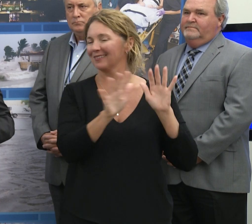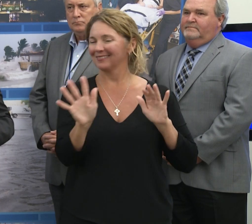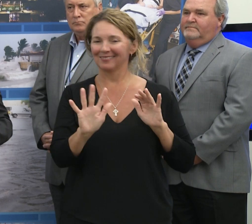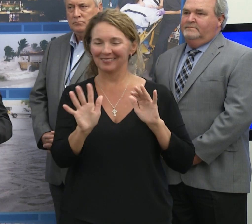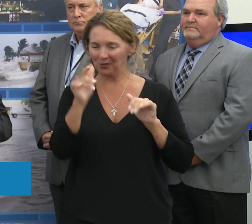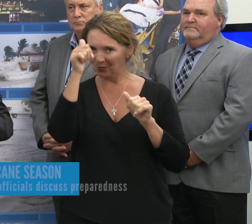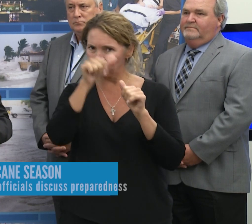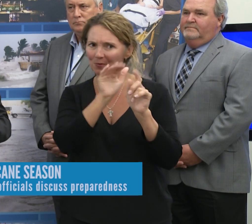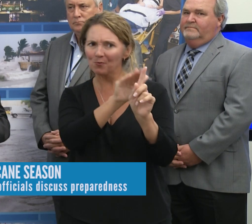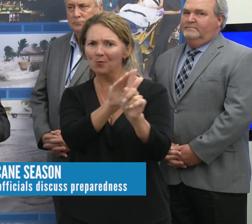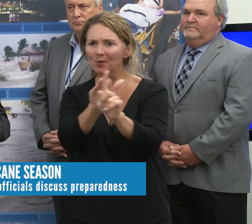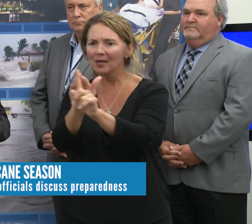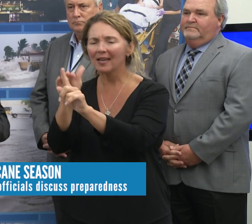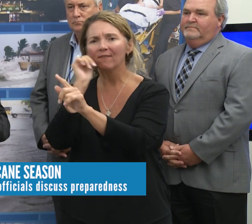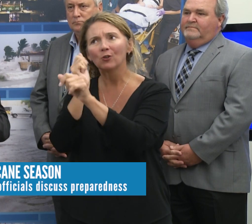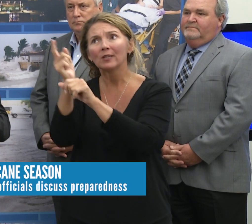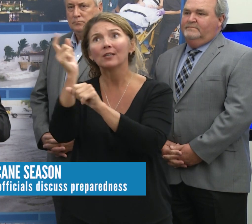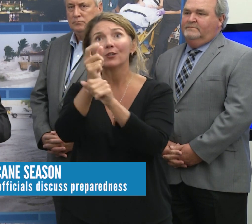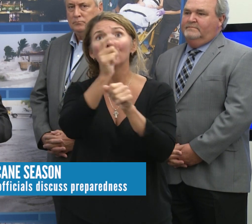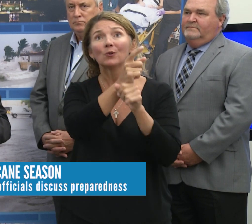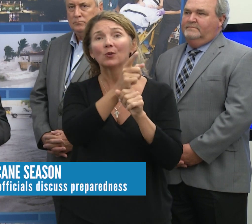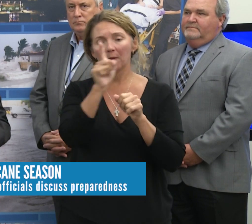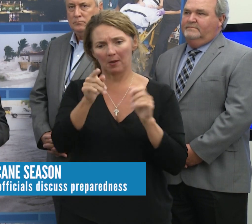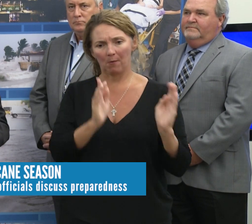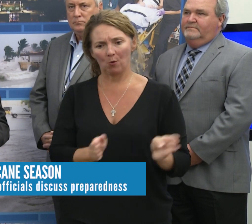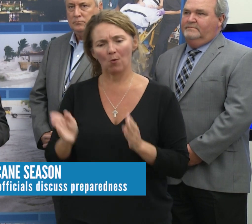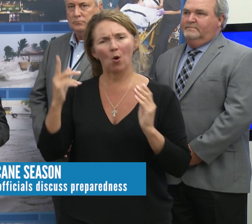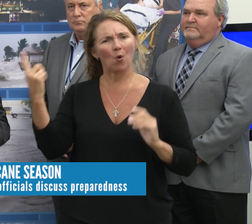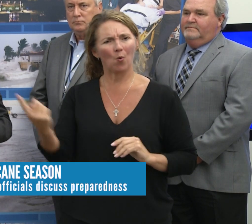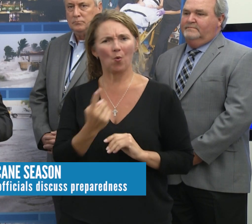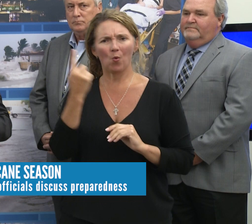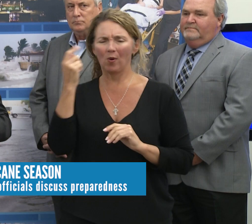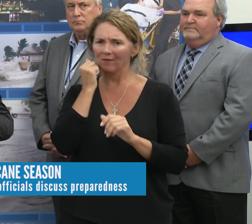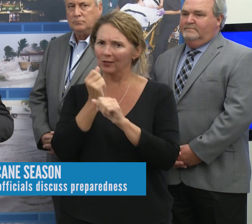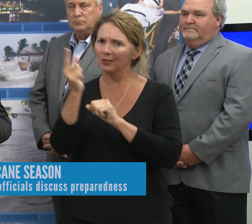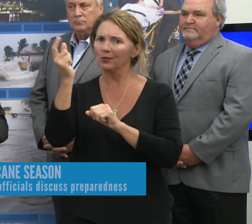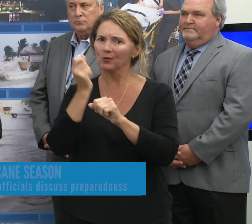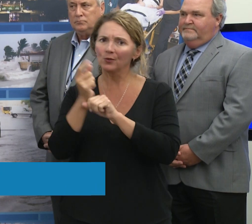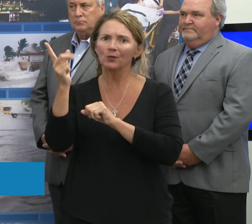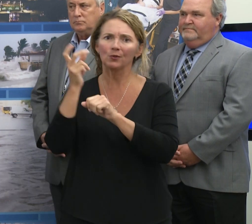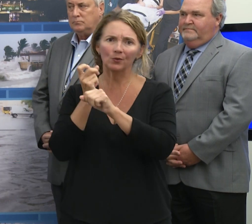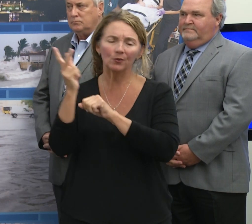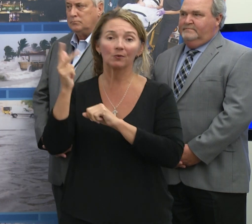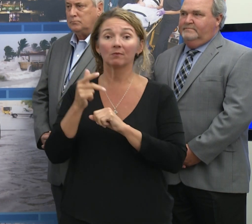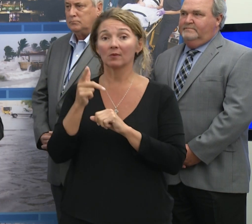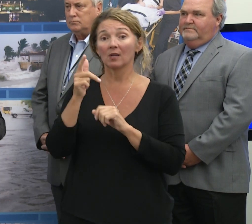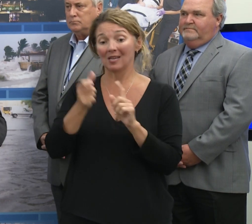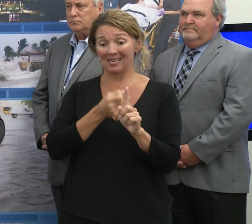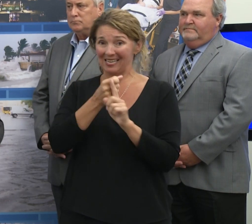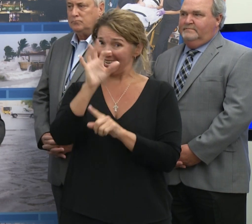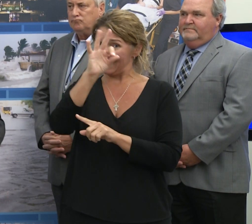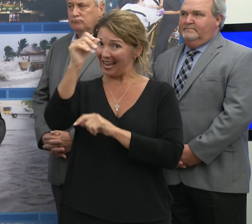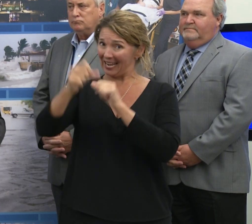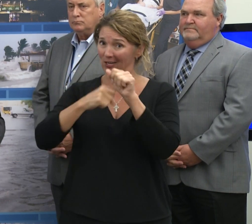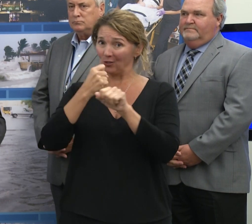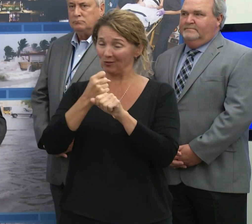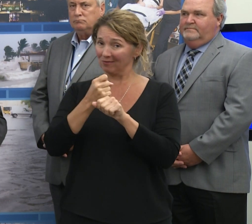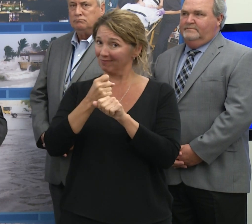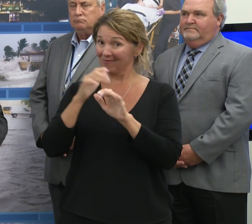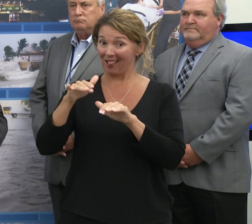need to remind folks every year that they need to prepare themselves. Although we have avoided being hit for over 90 years,